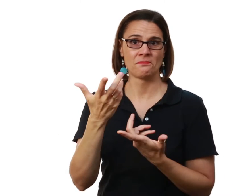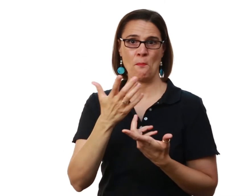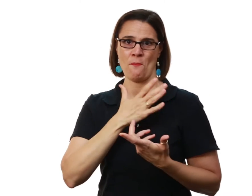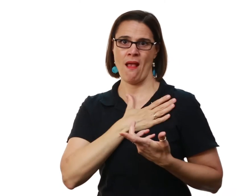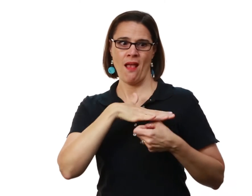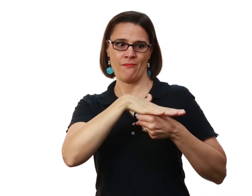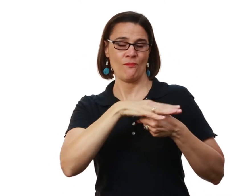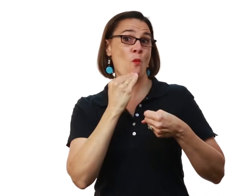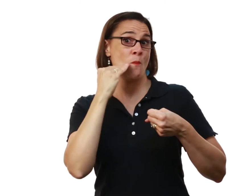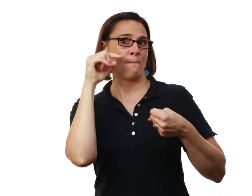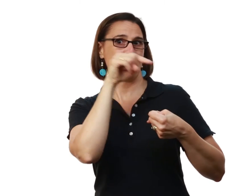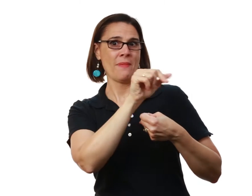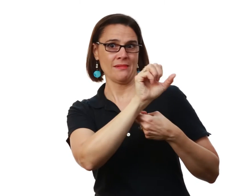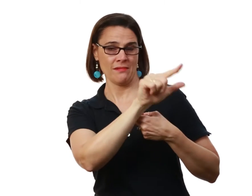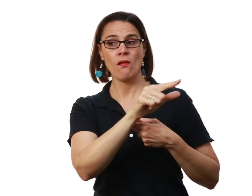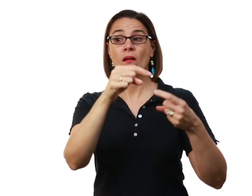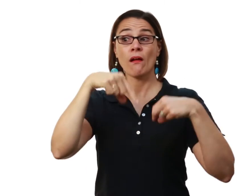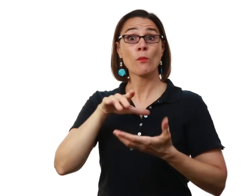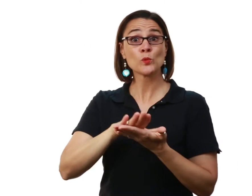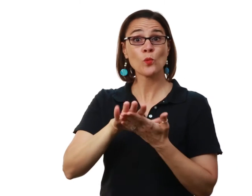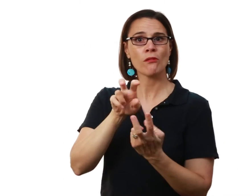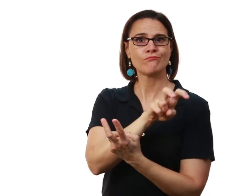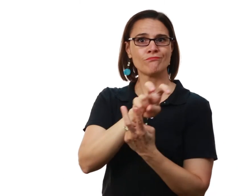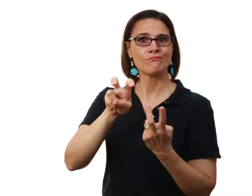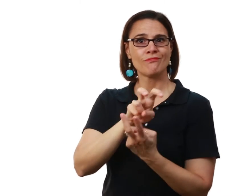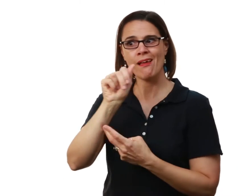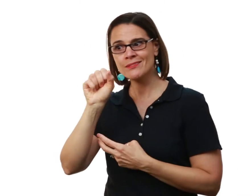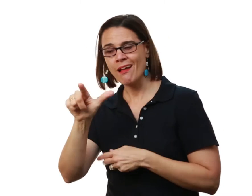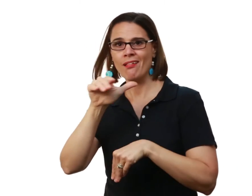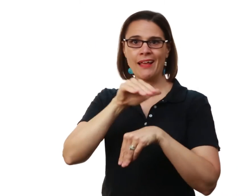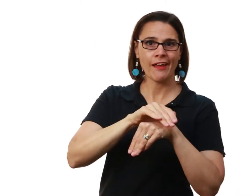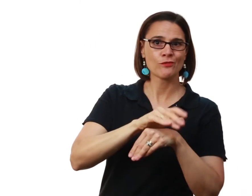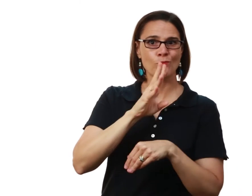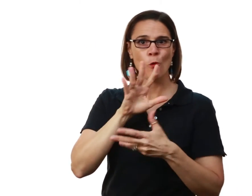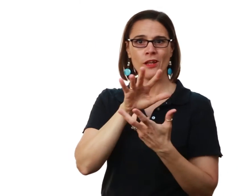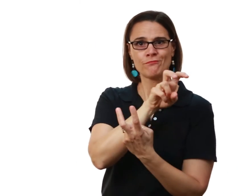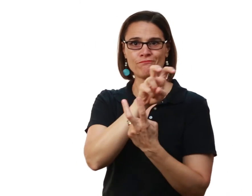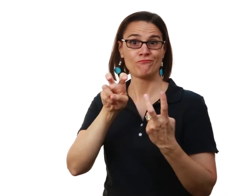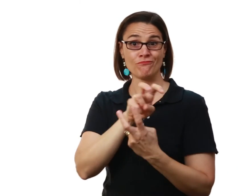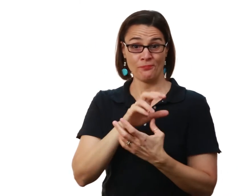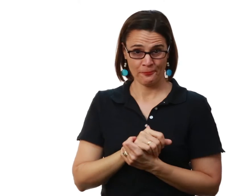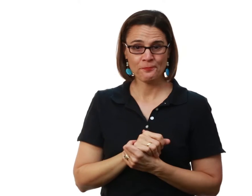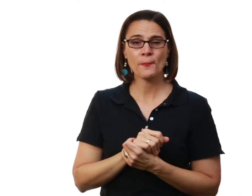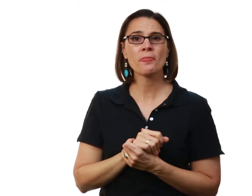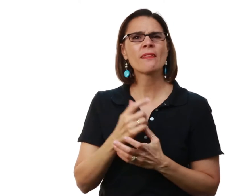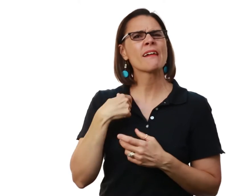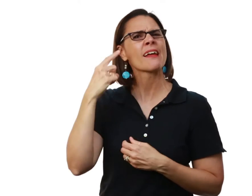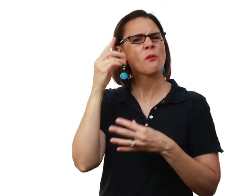Language When I come to work, I use both languages, ASL and spoken English and I go back and forth using those two languages